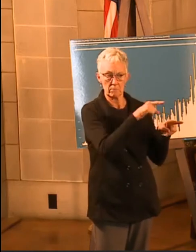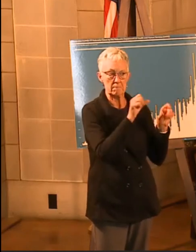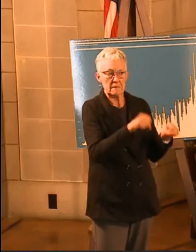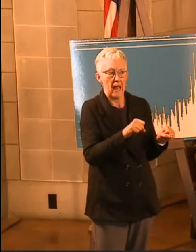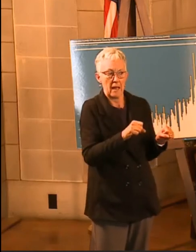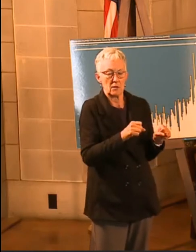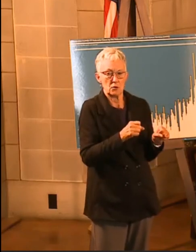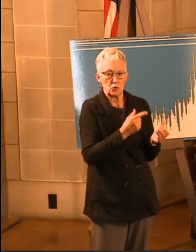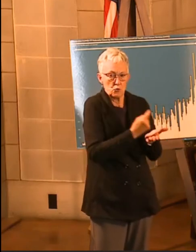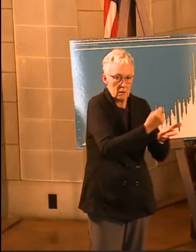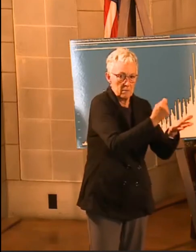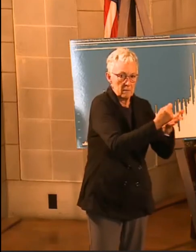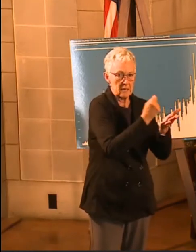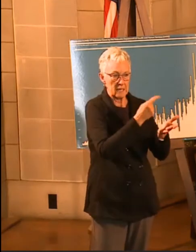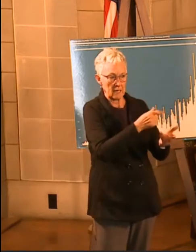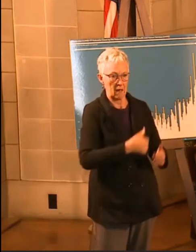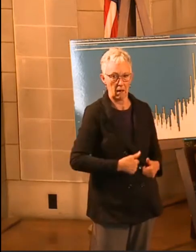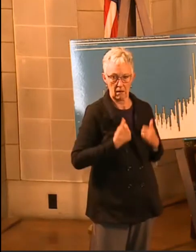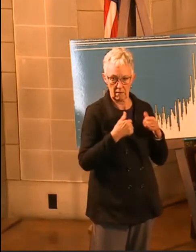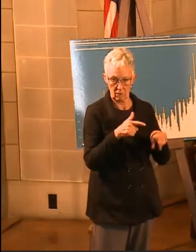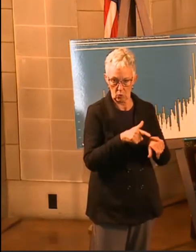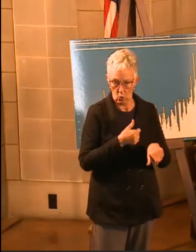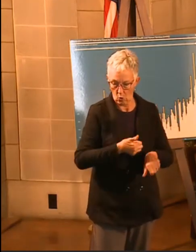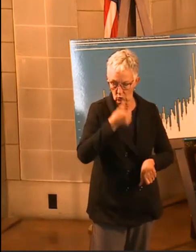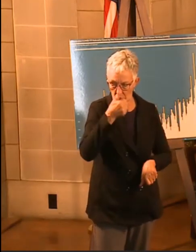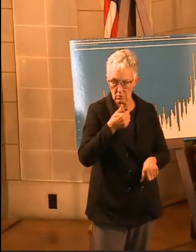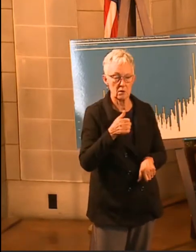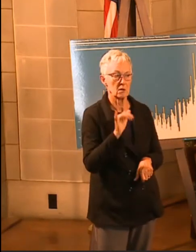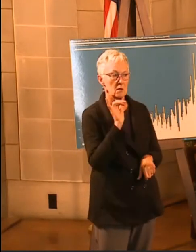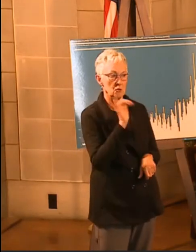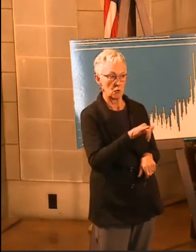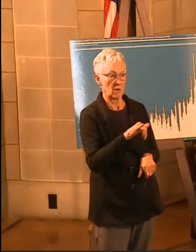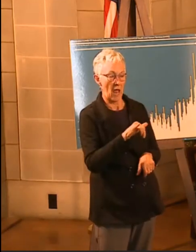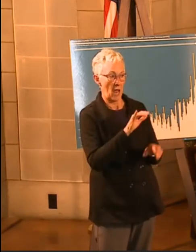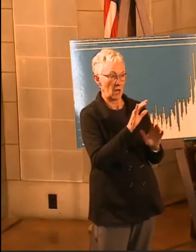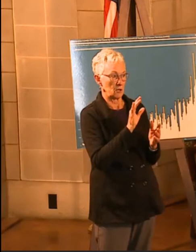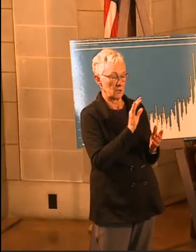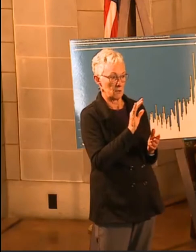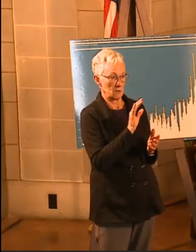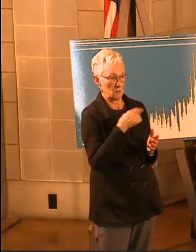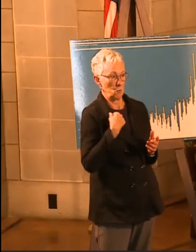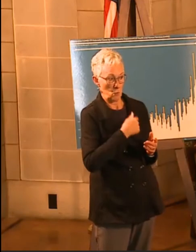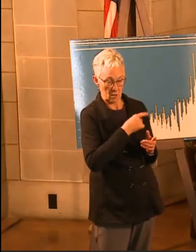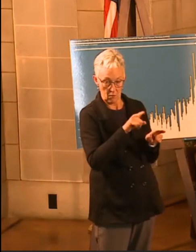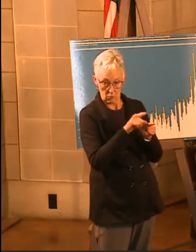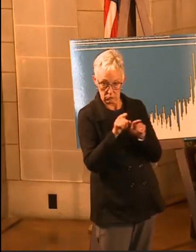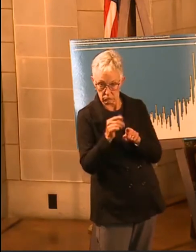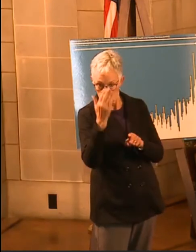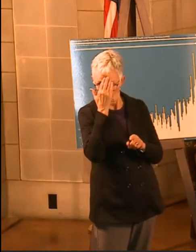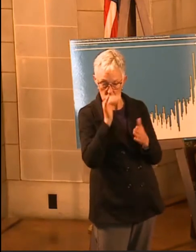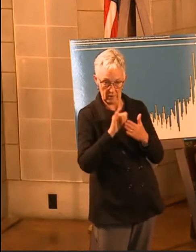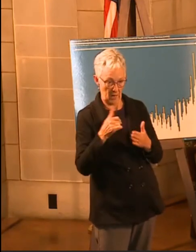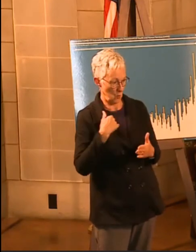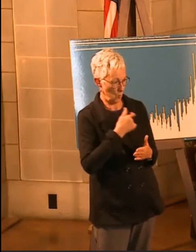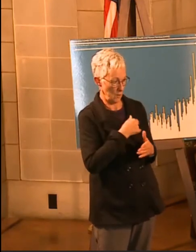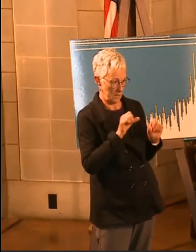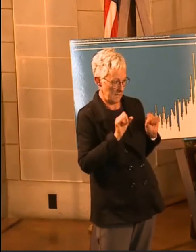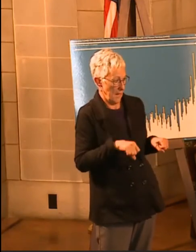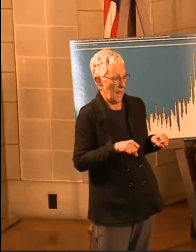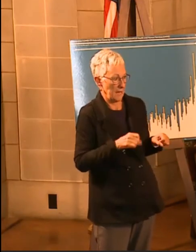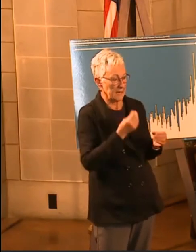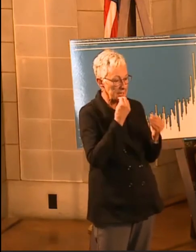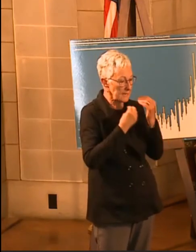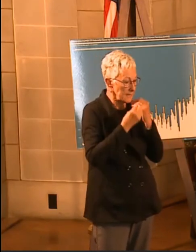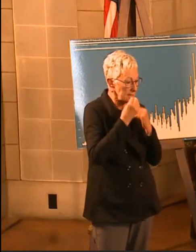is that in the era of COVID, the science-based healthy choices we can make are fairly easy, and they are 100% affordable.